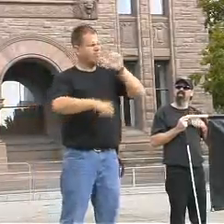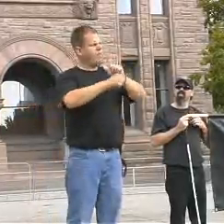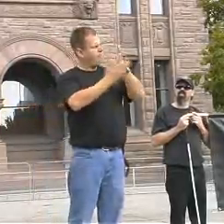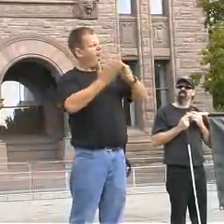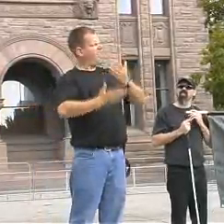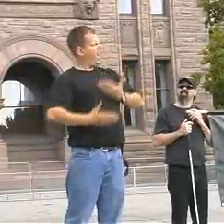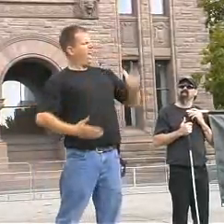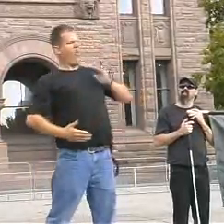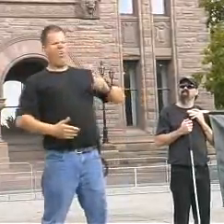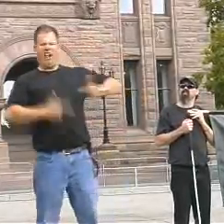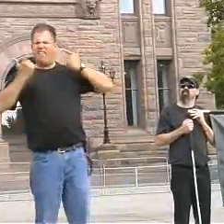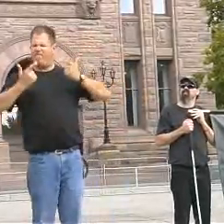do something.